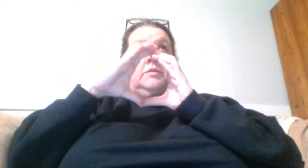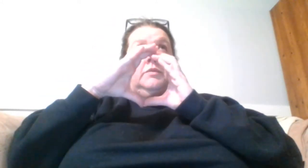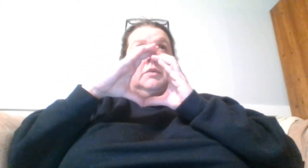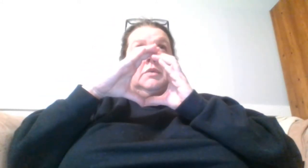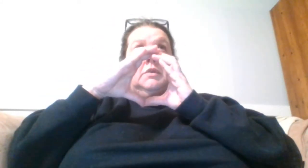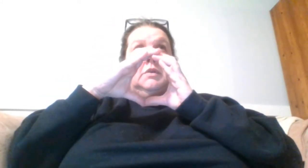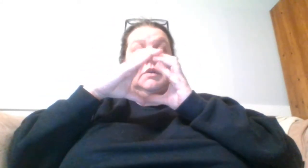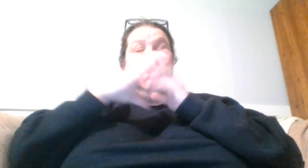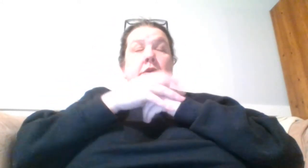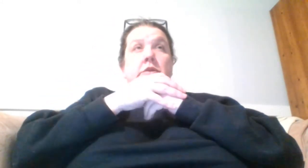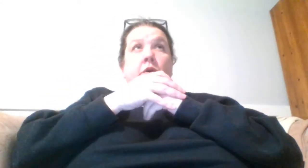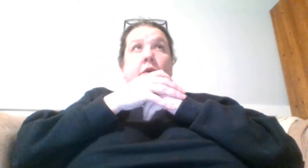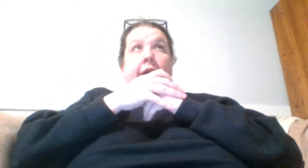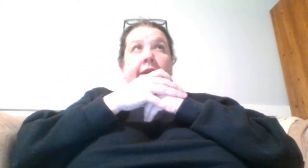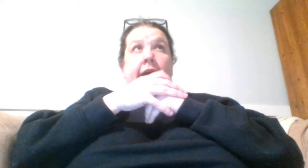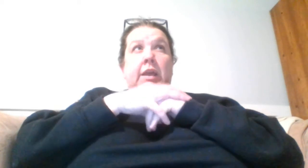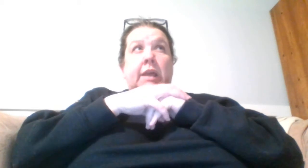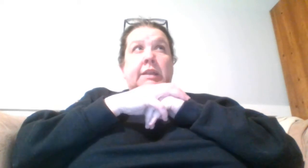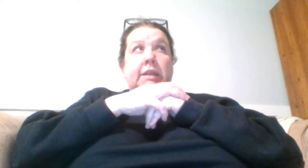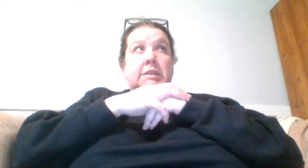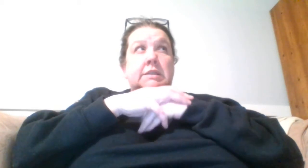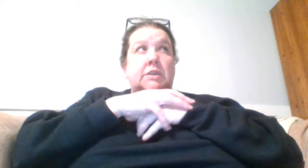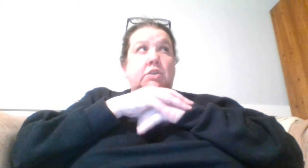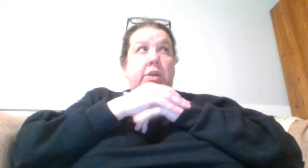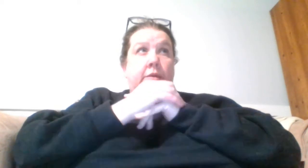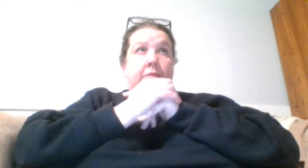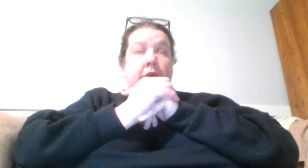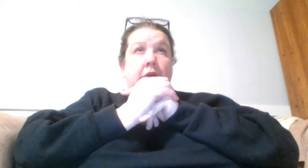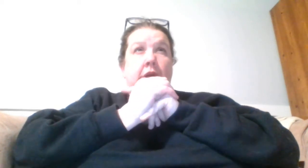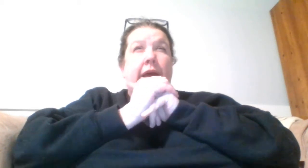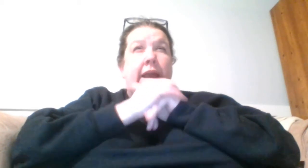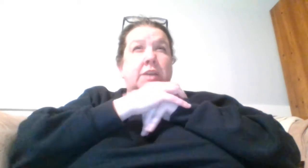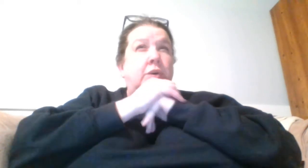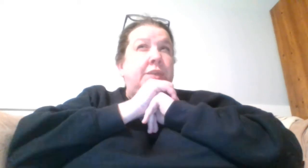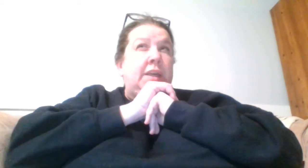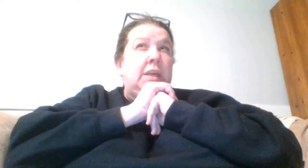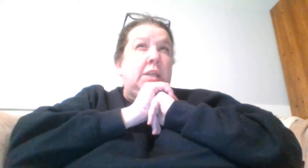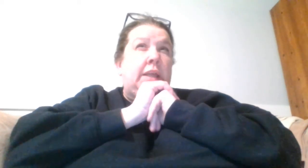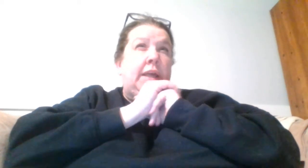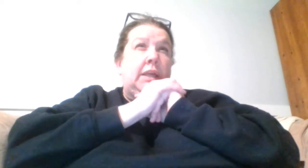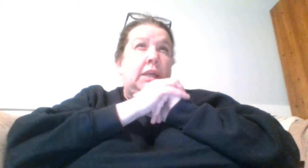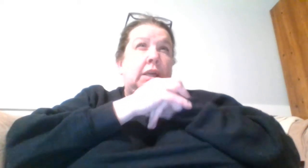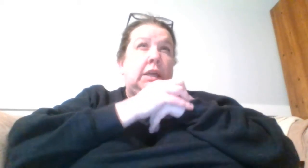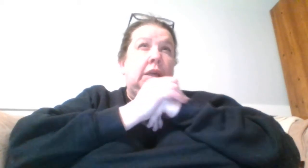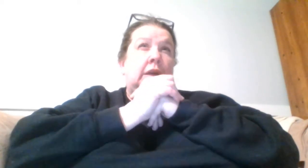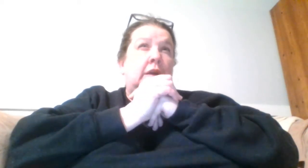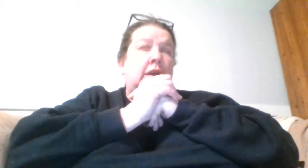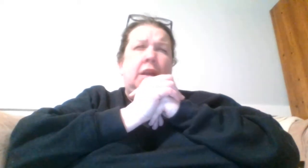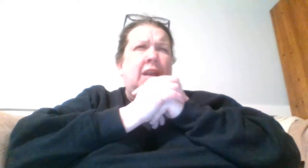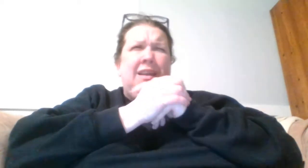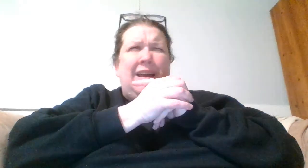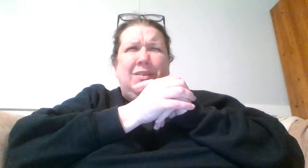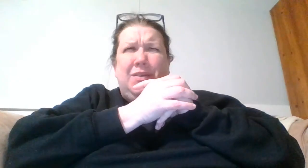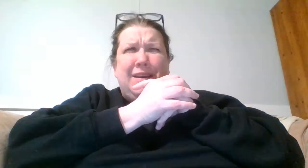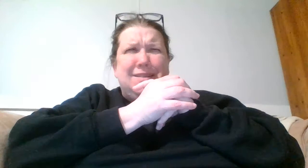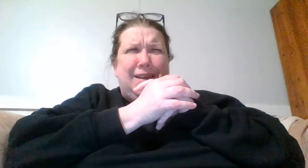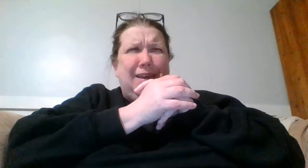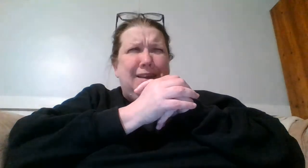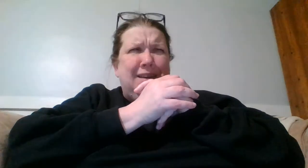so I I'd like to stitch him and I don't think that he in it I don't know that it's a he